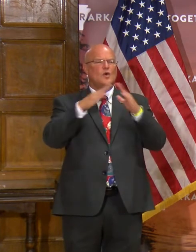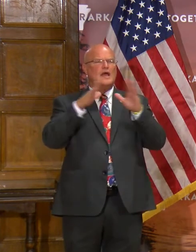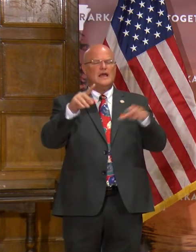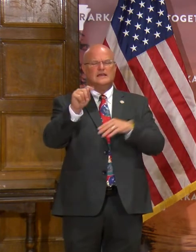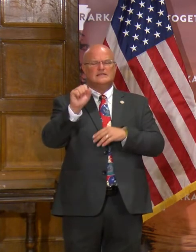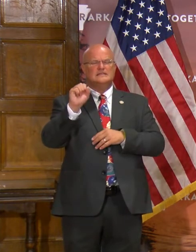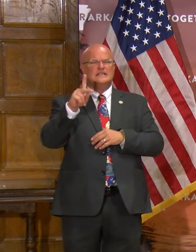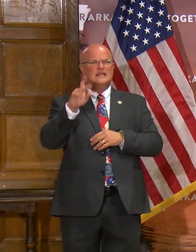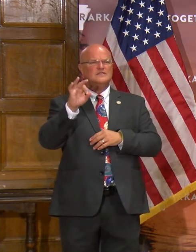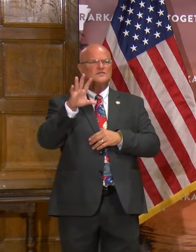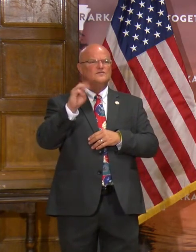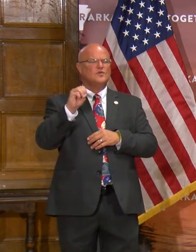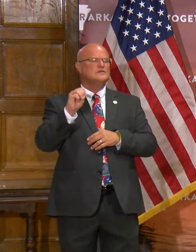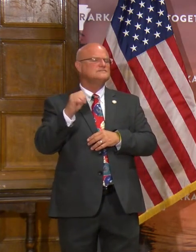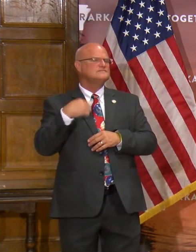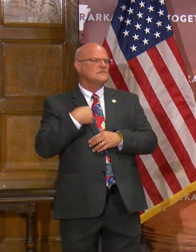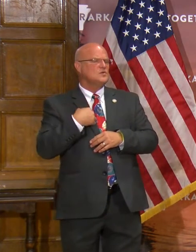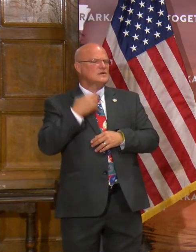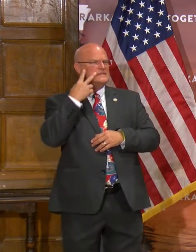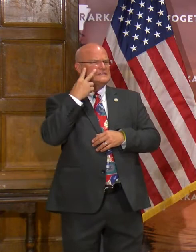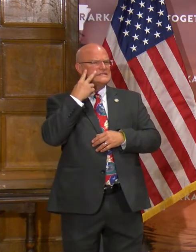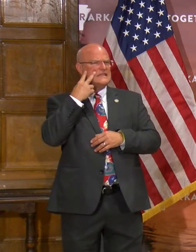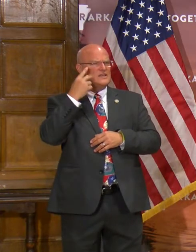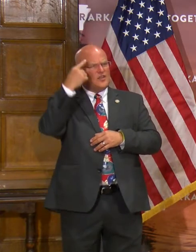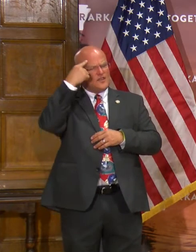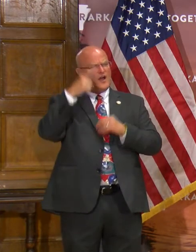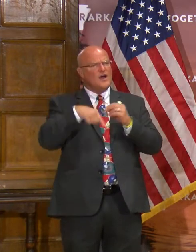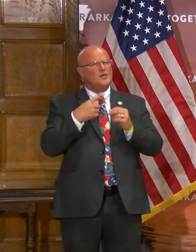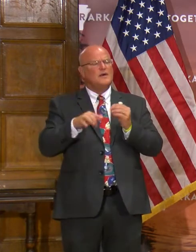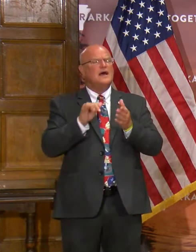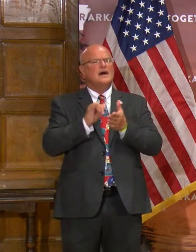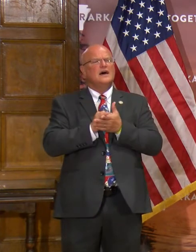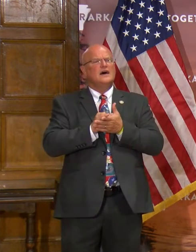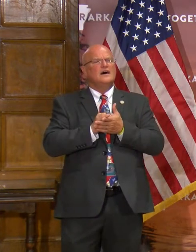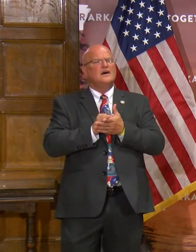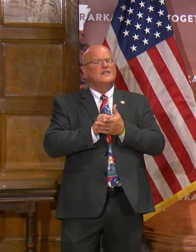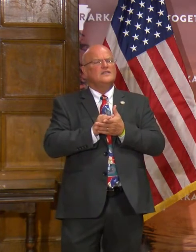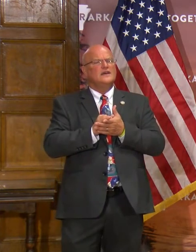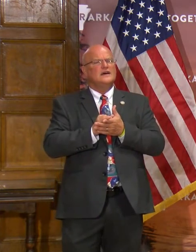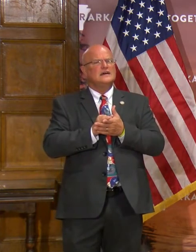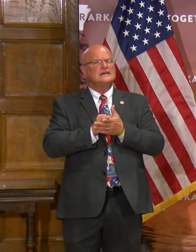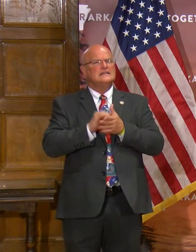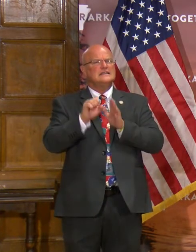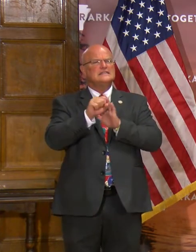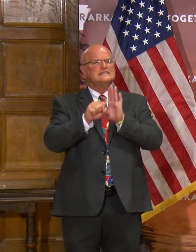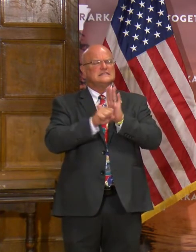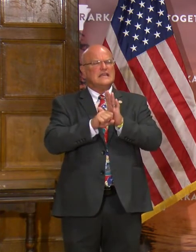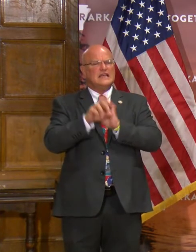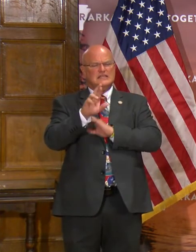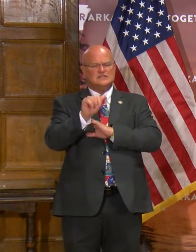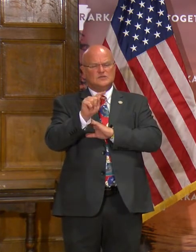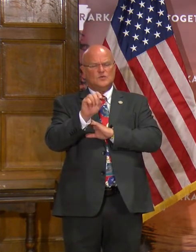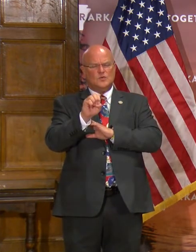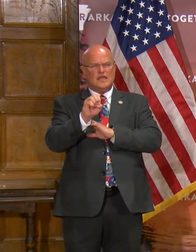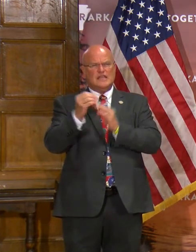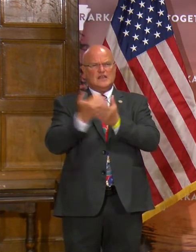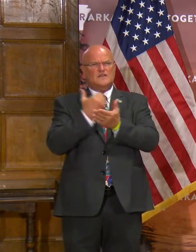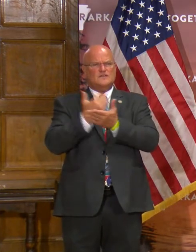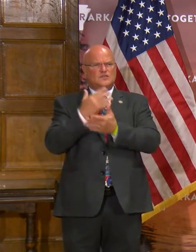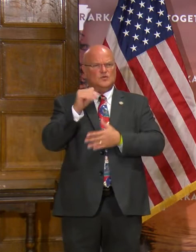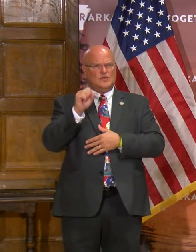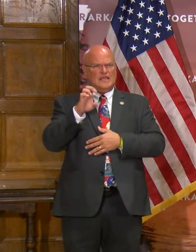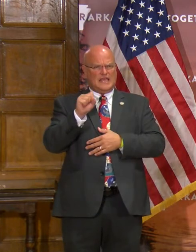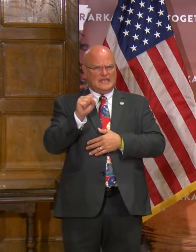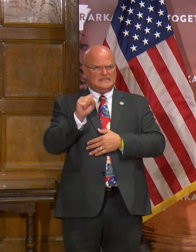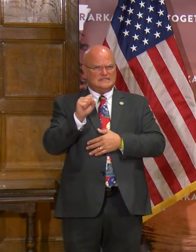Force report. I wanted to see what you thought about the state's rate of new cases are now up